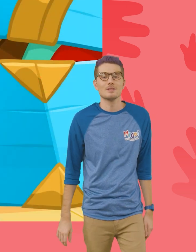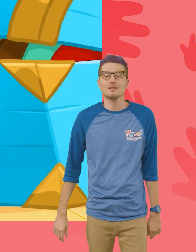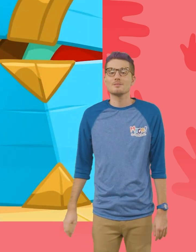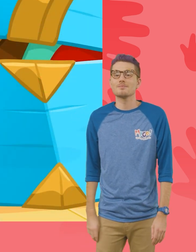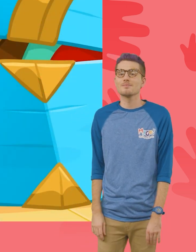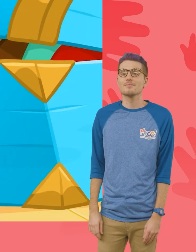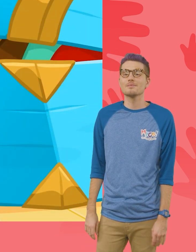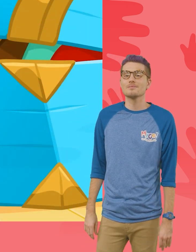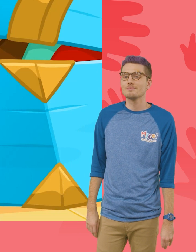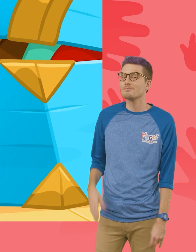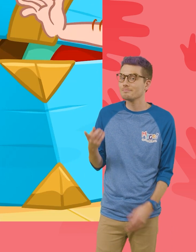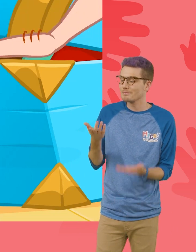Here, Mr. Police Officer!